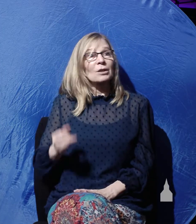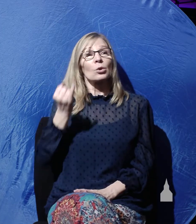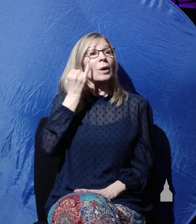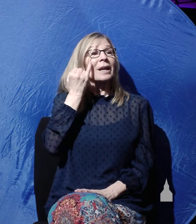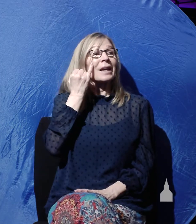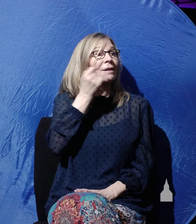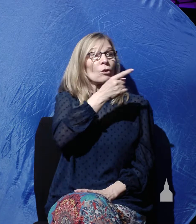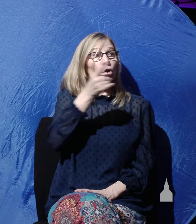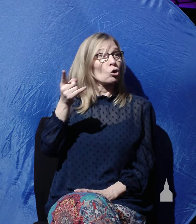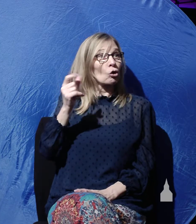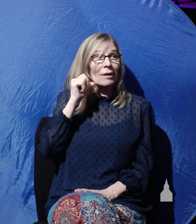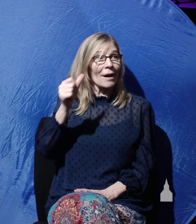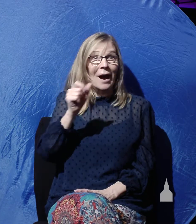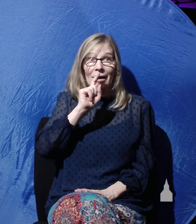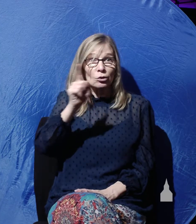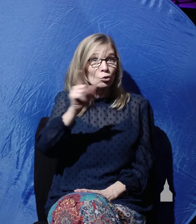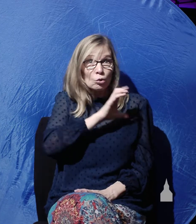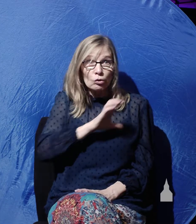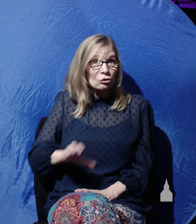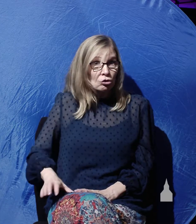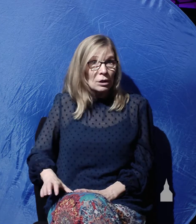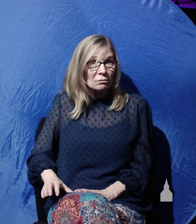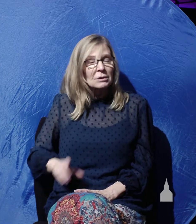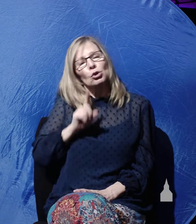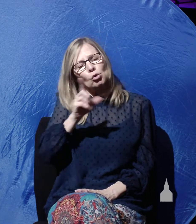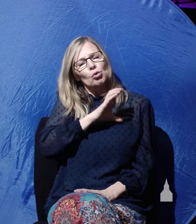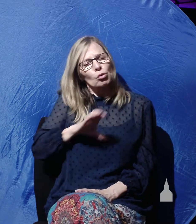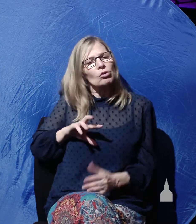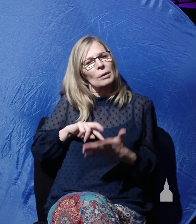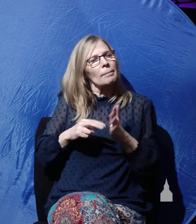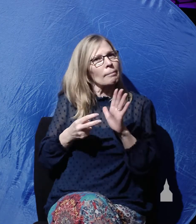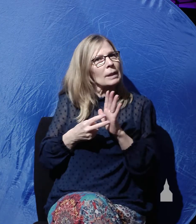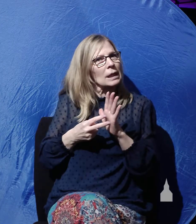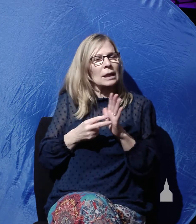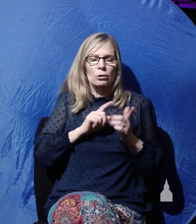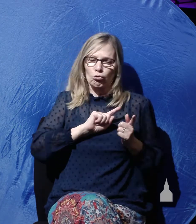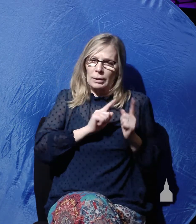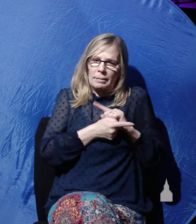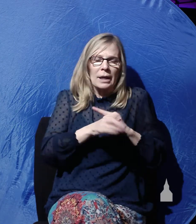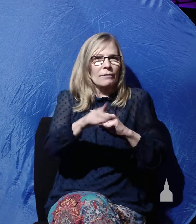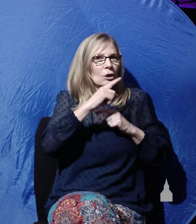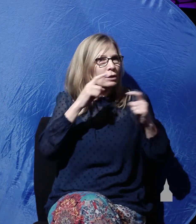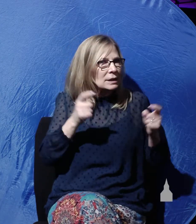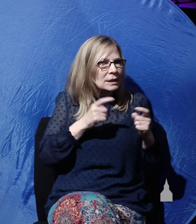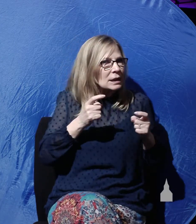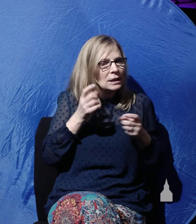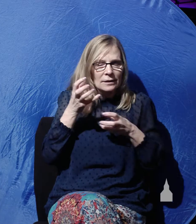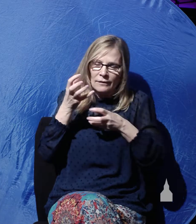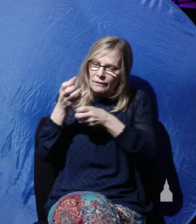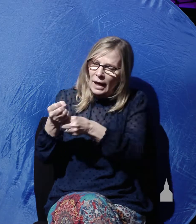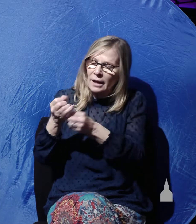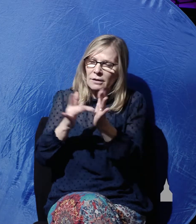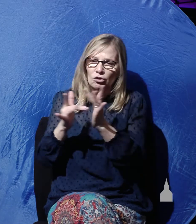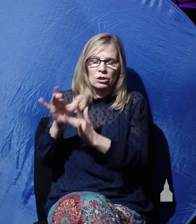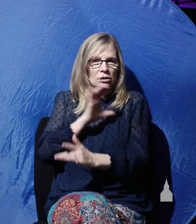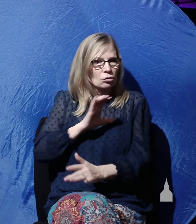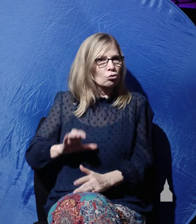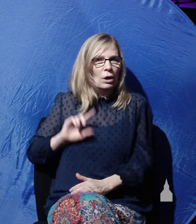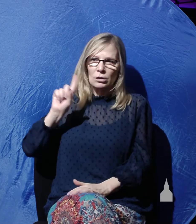not a true Christian, and by true Christian I mean one who has repented of their sin, placed their faith in Jesus Christ alone for salvation,